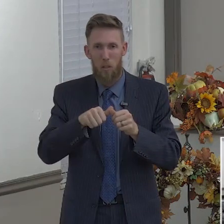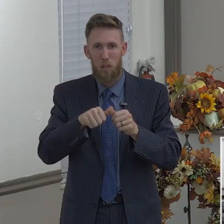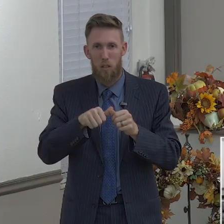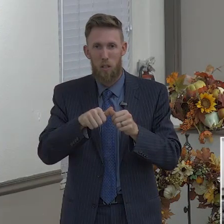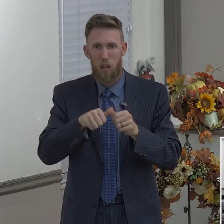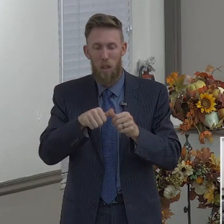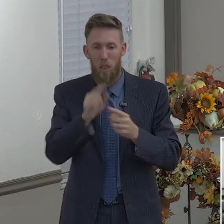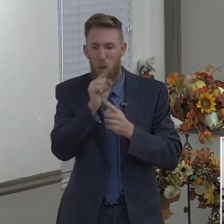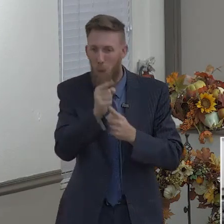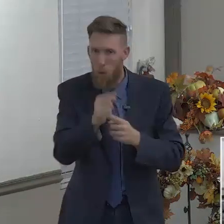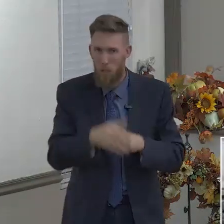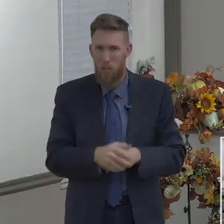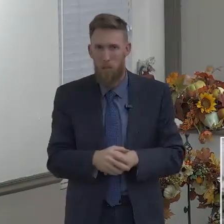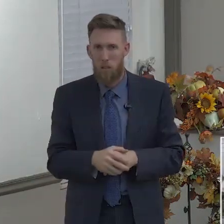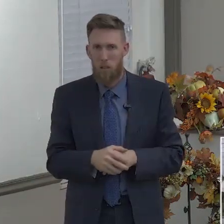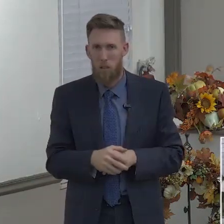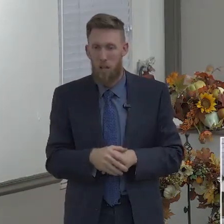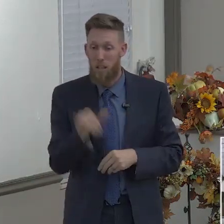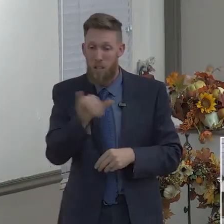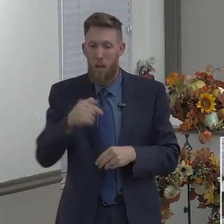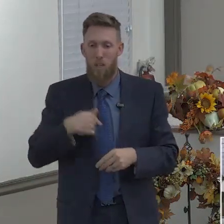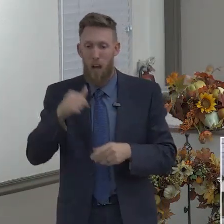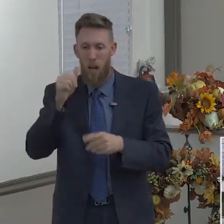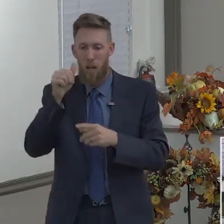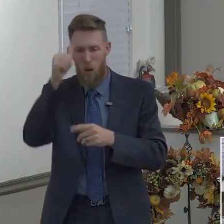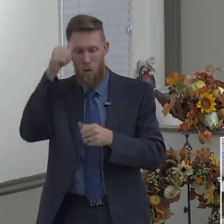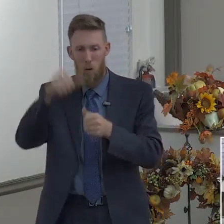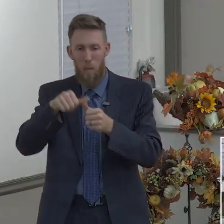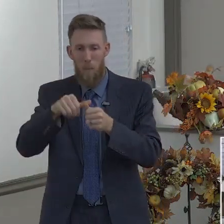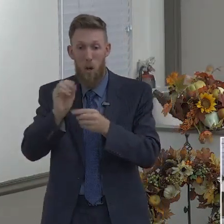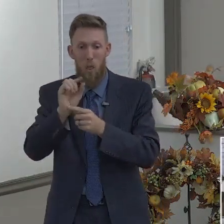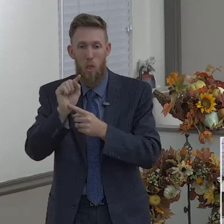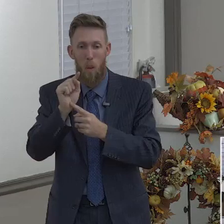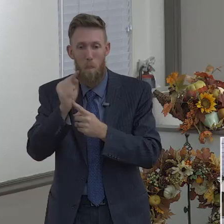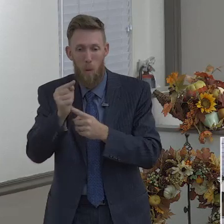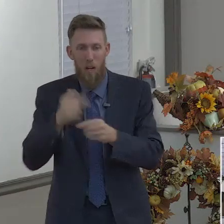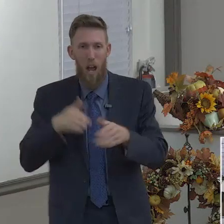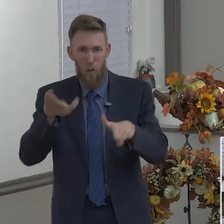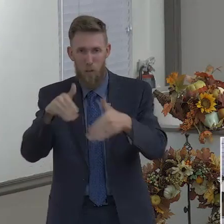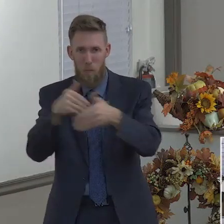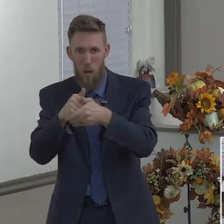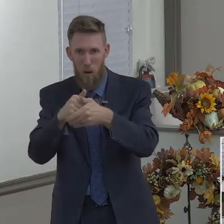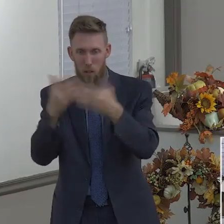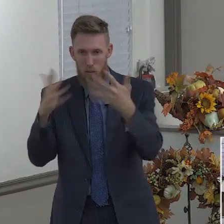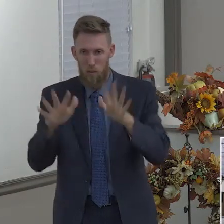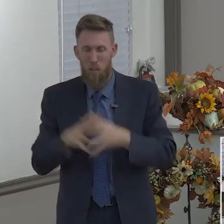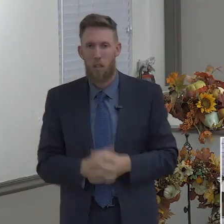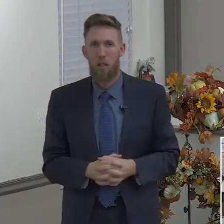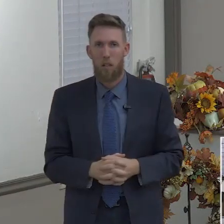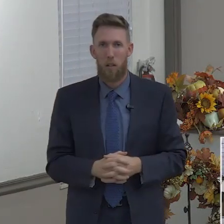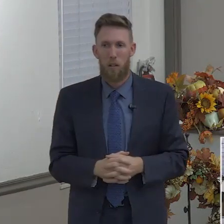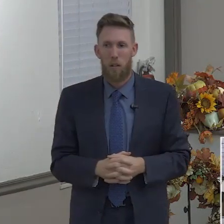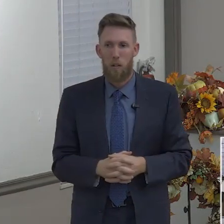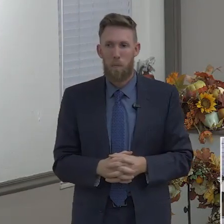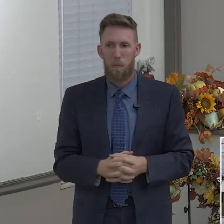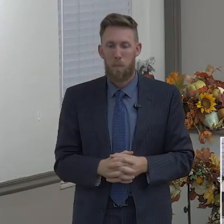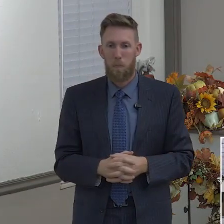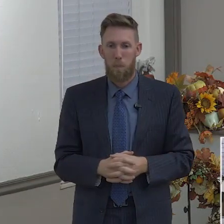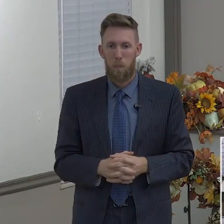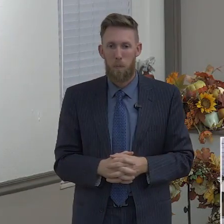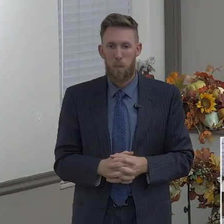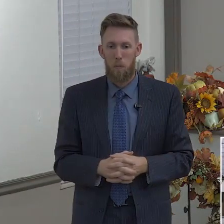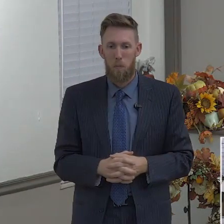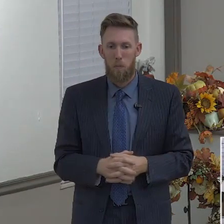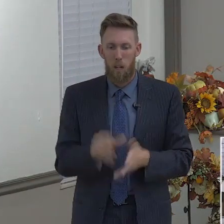Know your salvation. Make your calling and election sure. And then the Bible says in the latter half of that verse, for if you do these